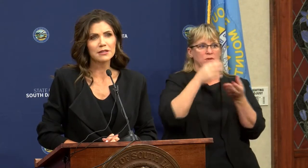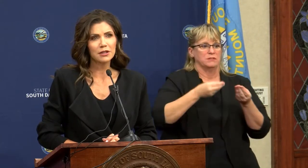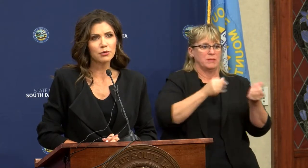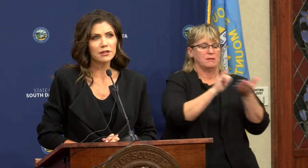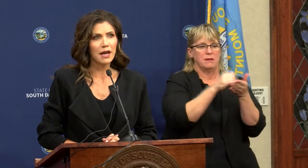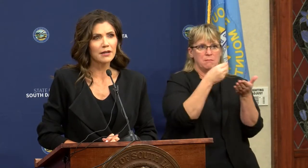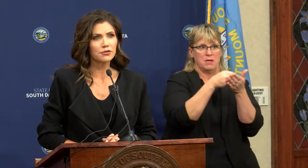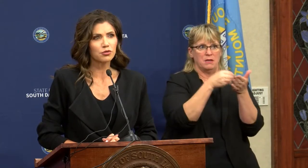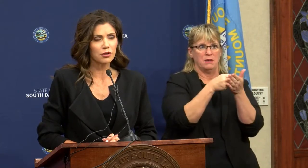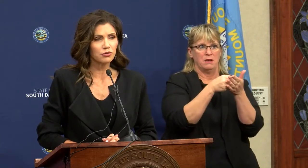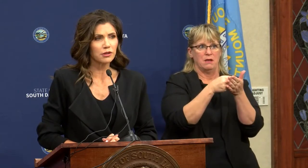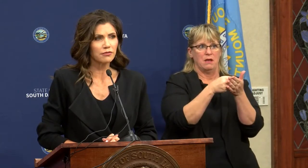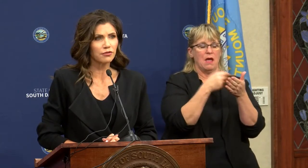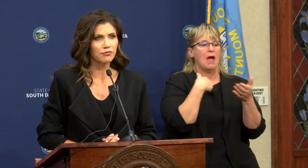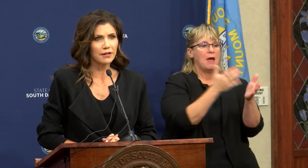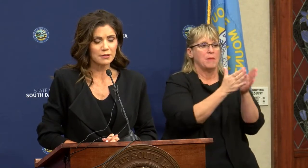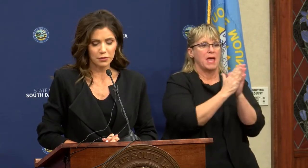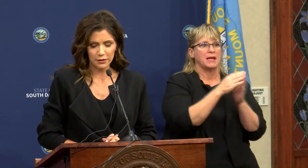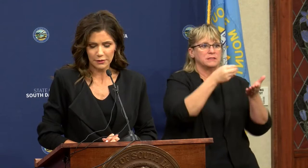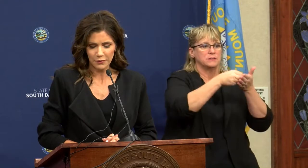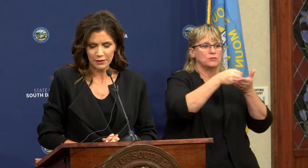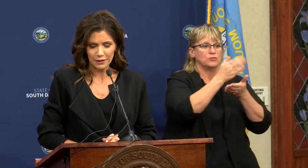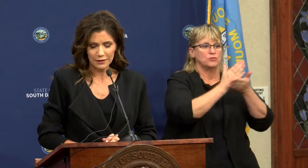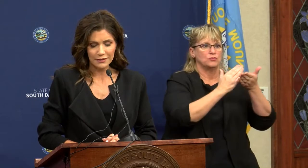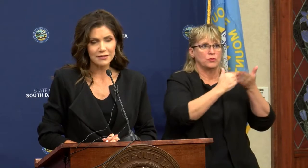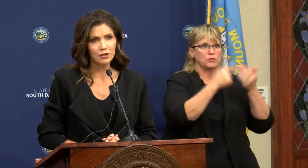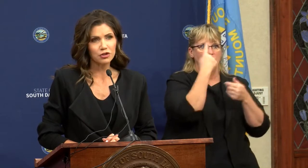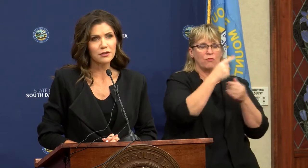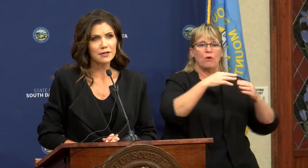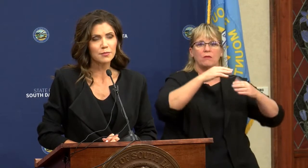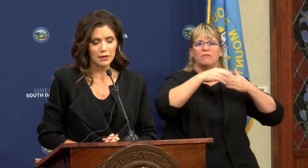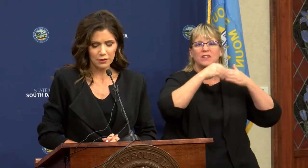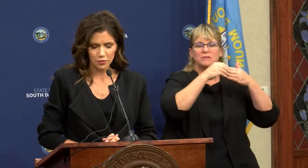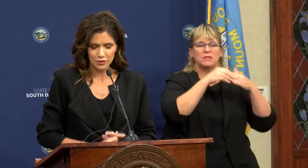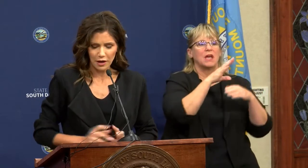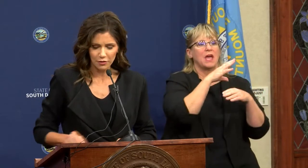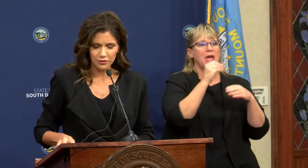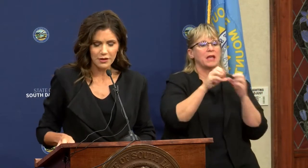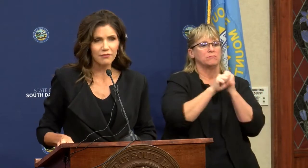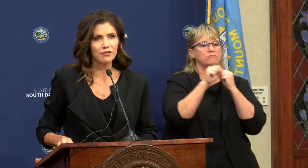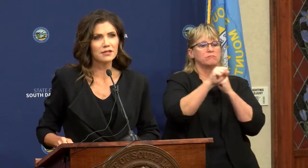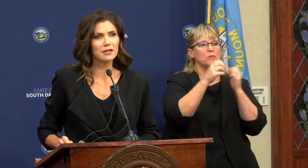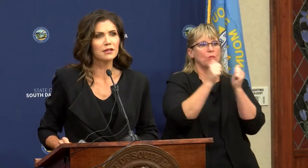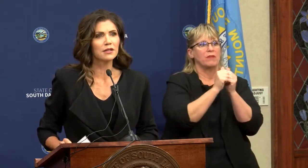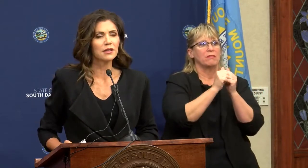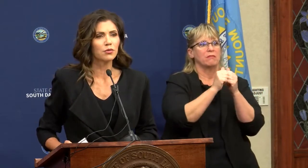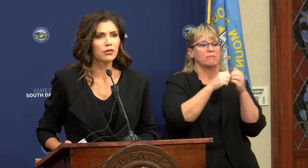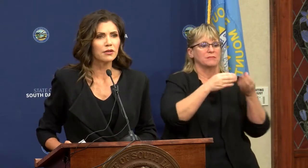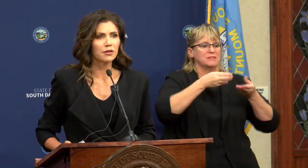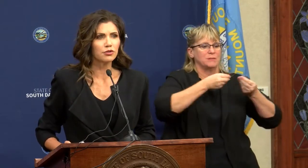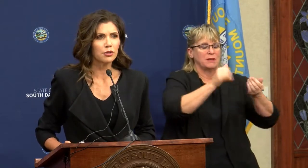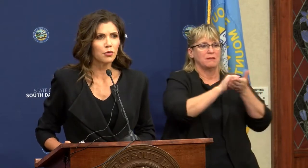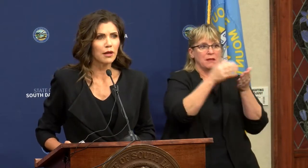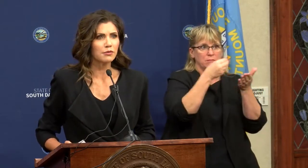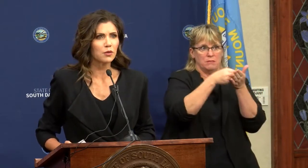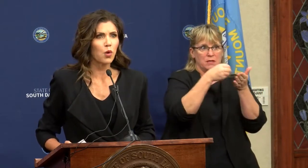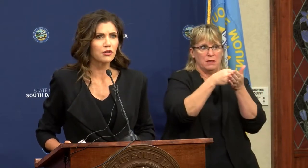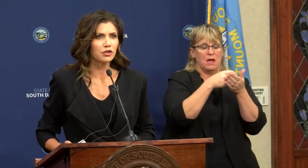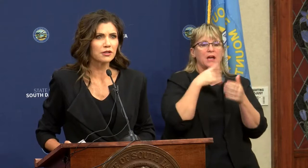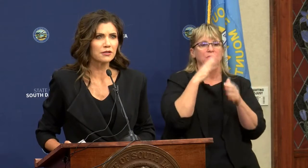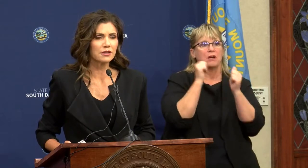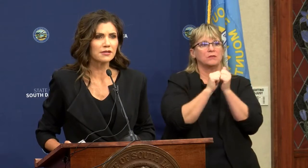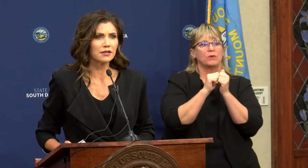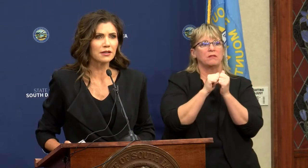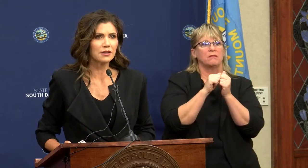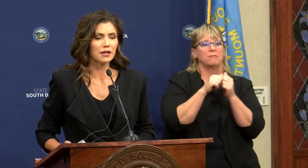I'm continuing to ask Treasury for flexibility and an extension on spending those dollars. I visited with the leadership while I was in